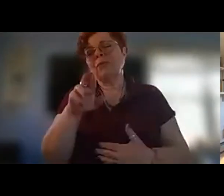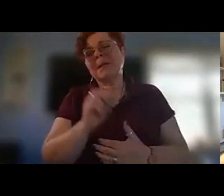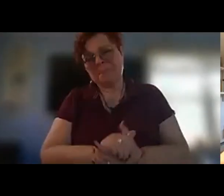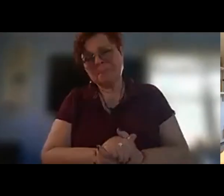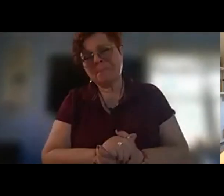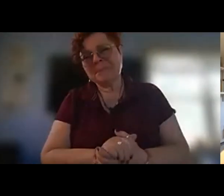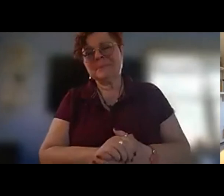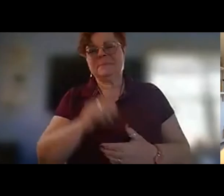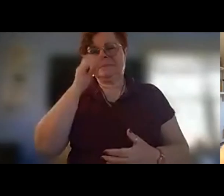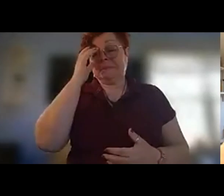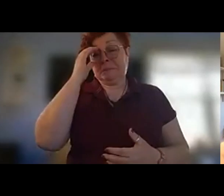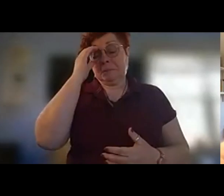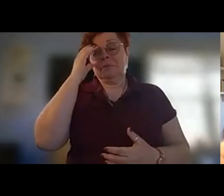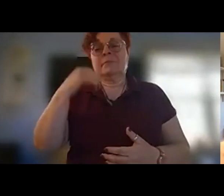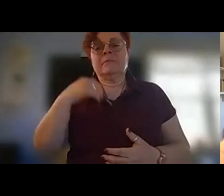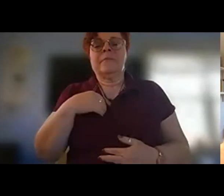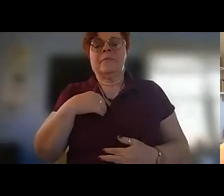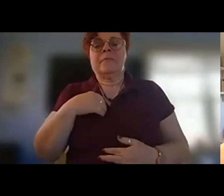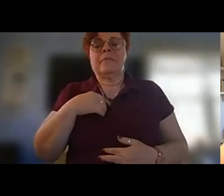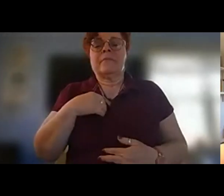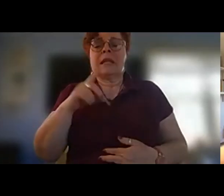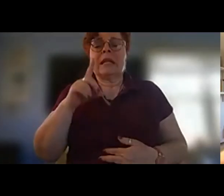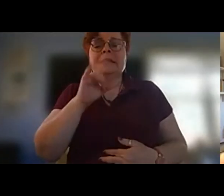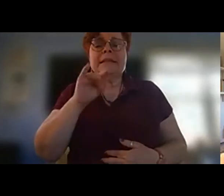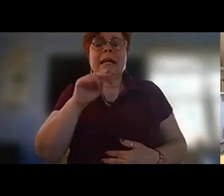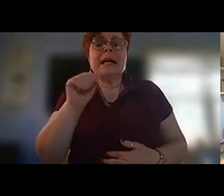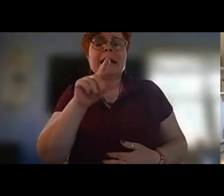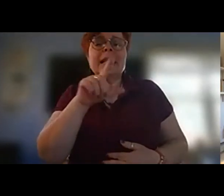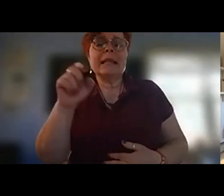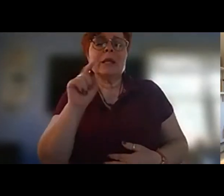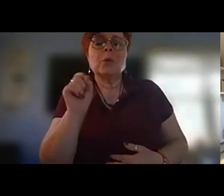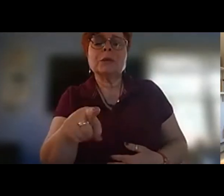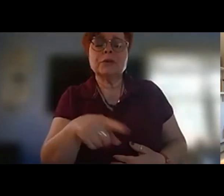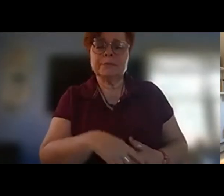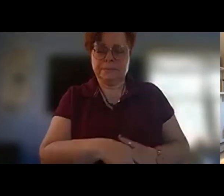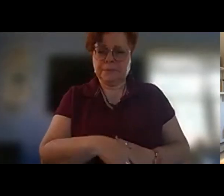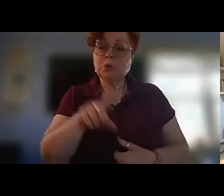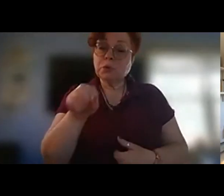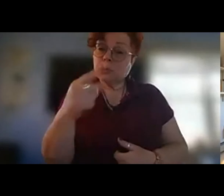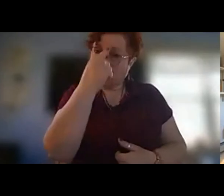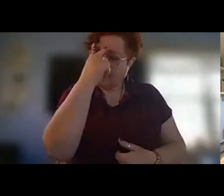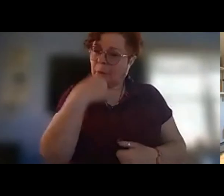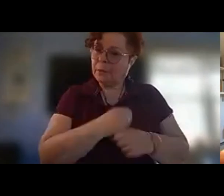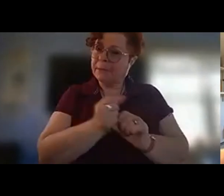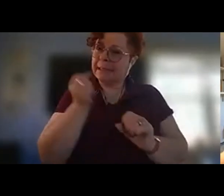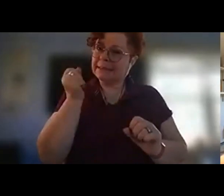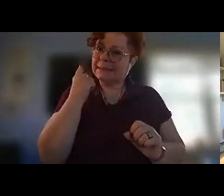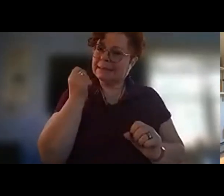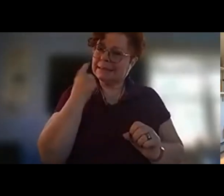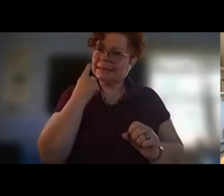um let me ask you uh uh diana lee just a quick question um do you think it would make uh sense for